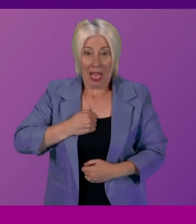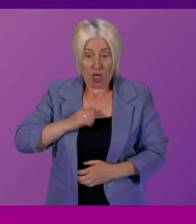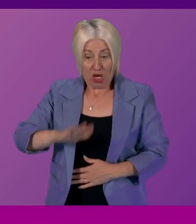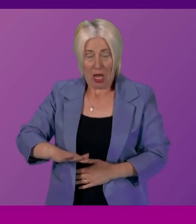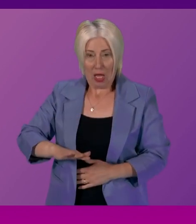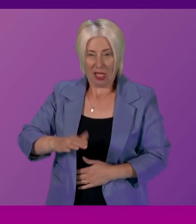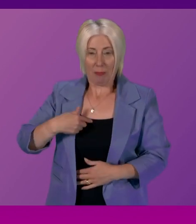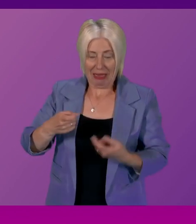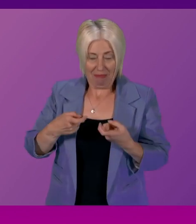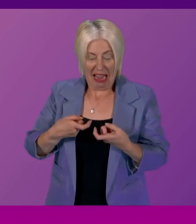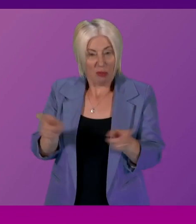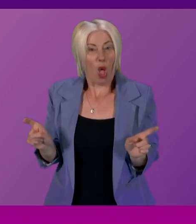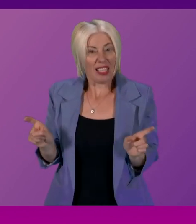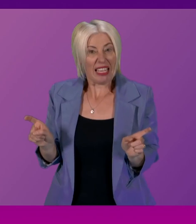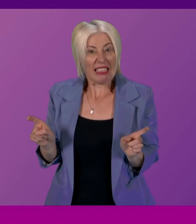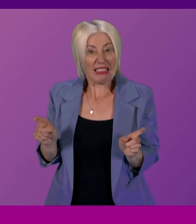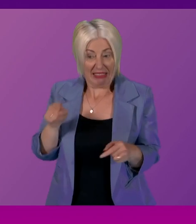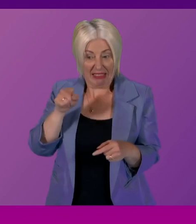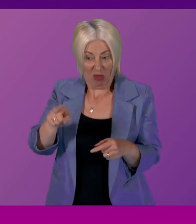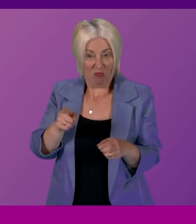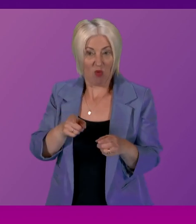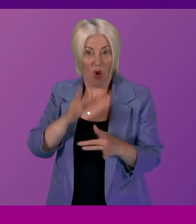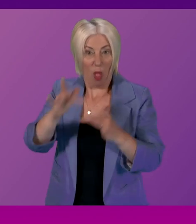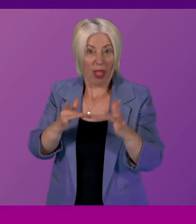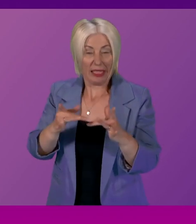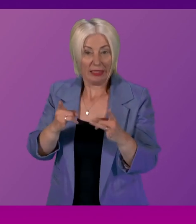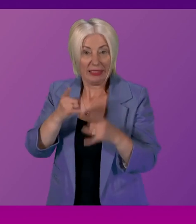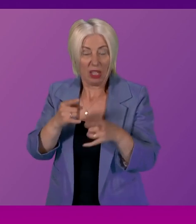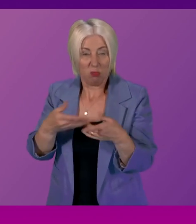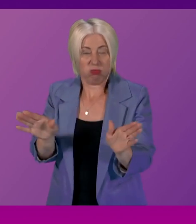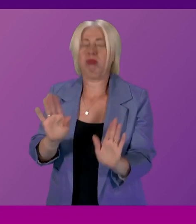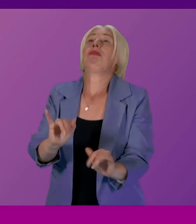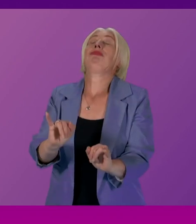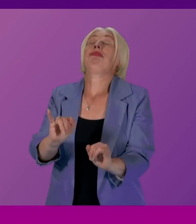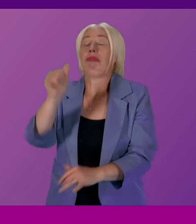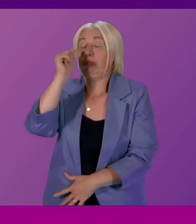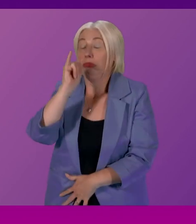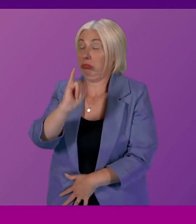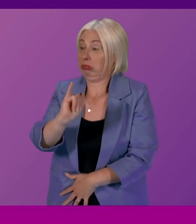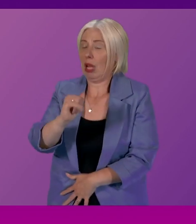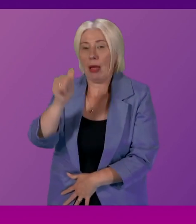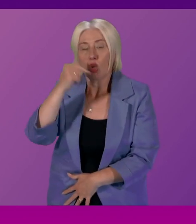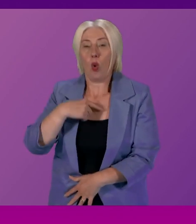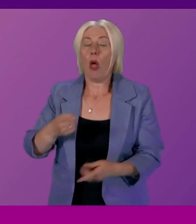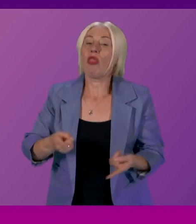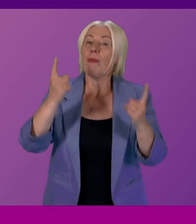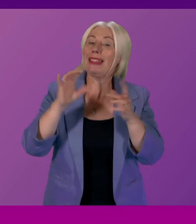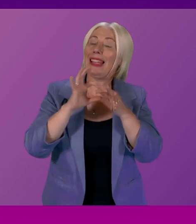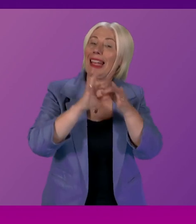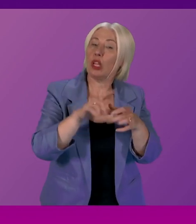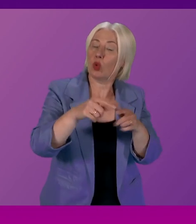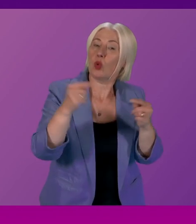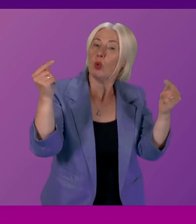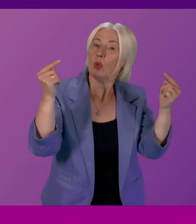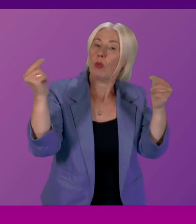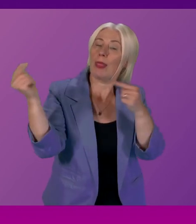being exploited in that way I know that of course the minister in relation to the debate that took place